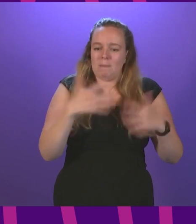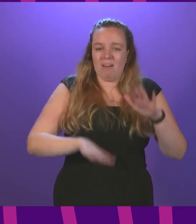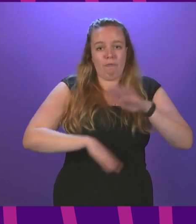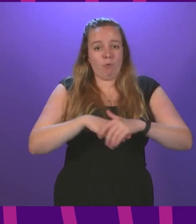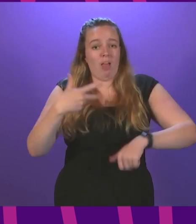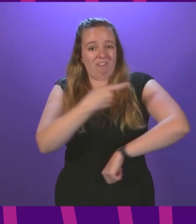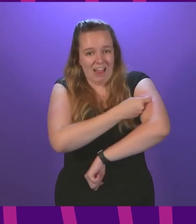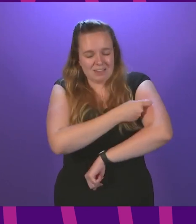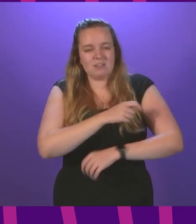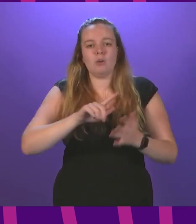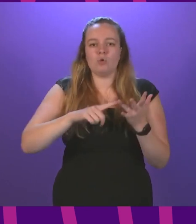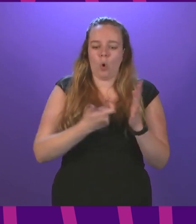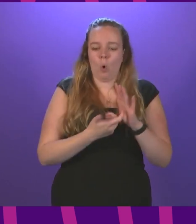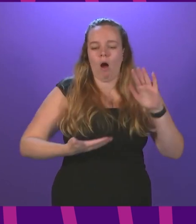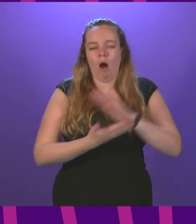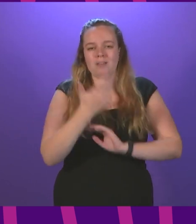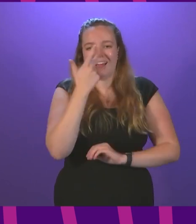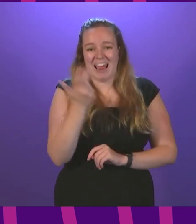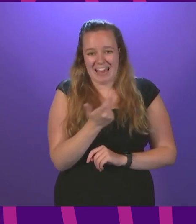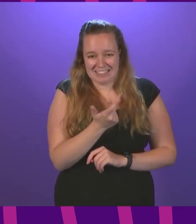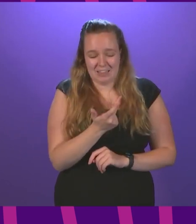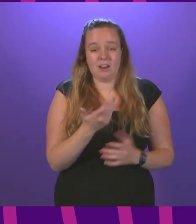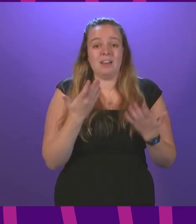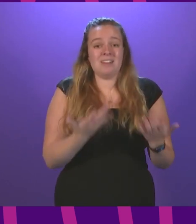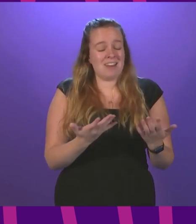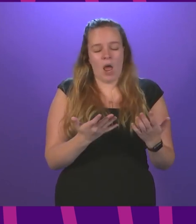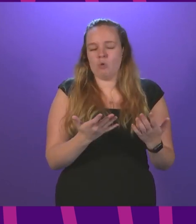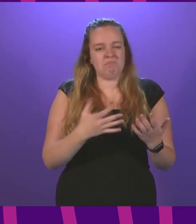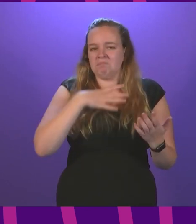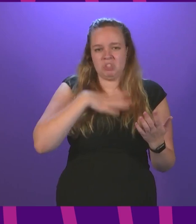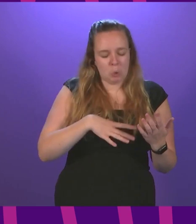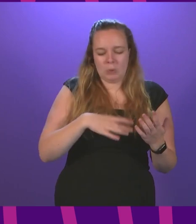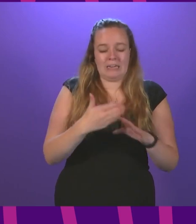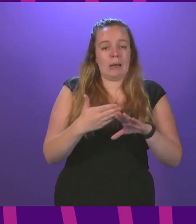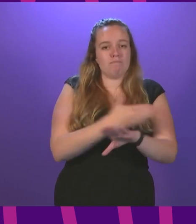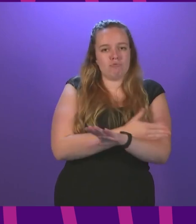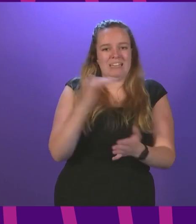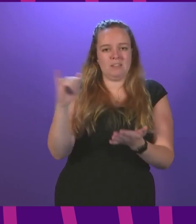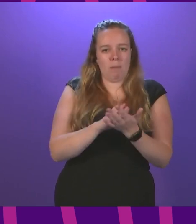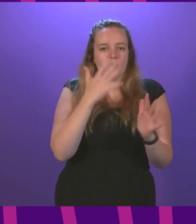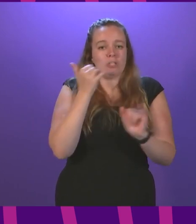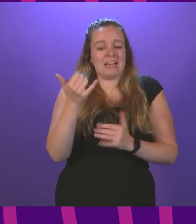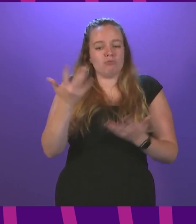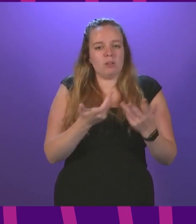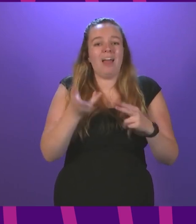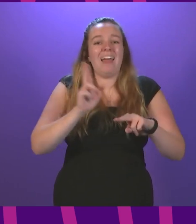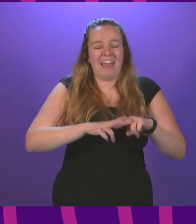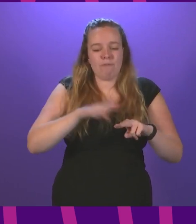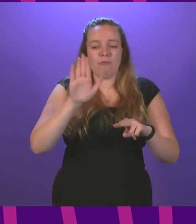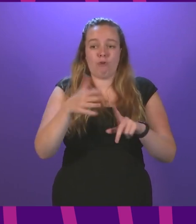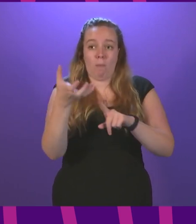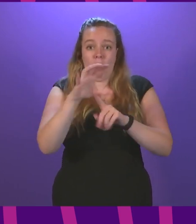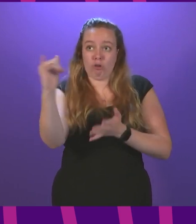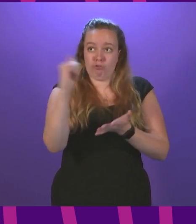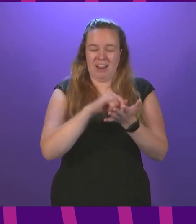vaccinated or who are under aged 18 will no longer need to provide a pre-departure test result if they are coming from countries